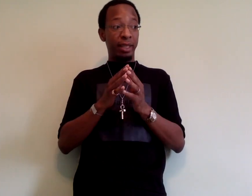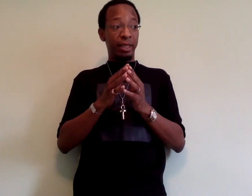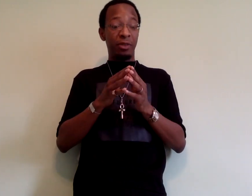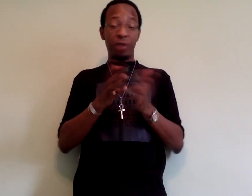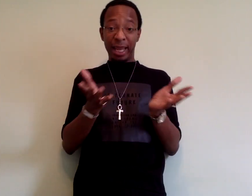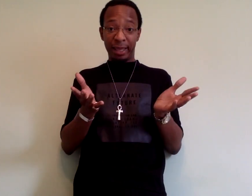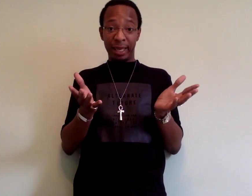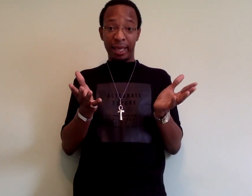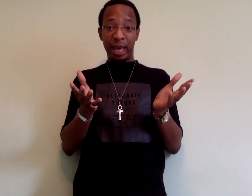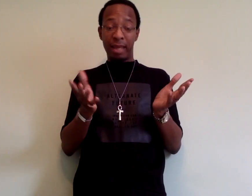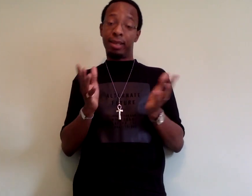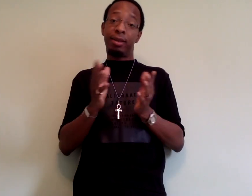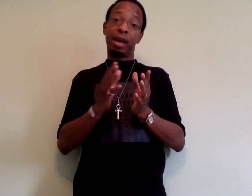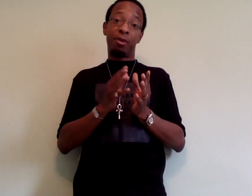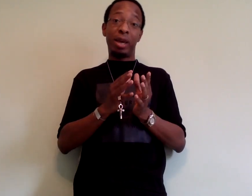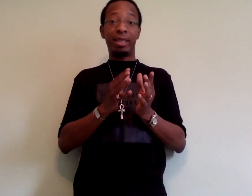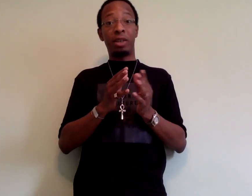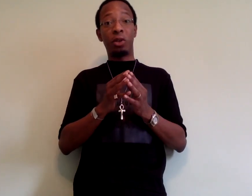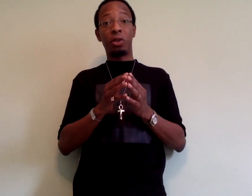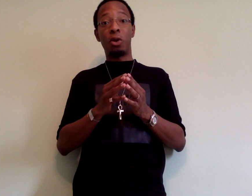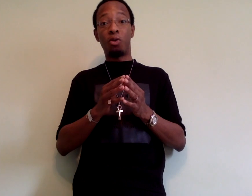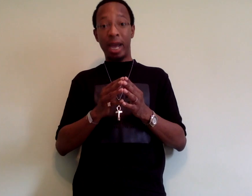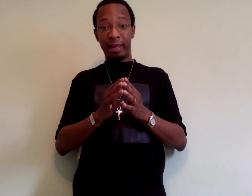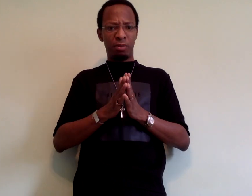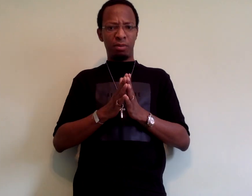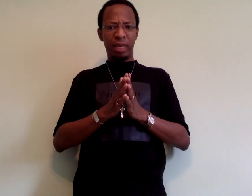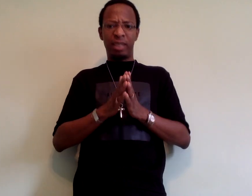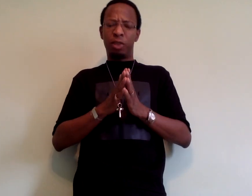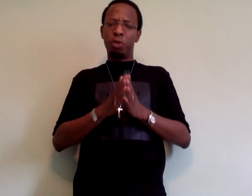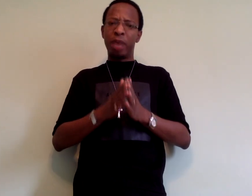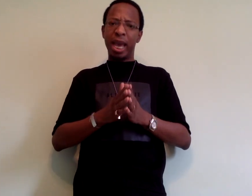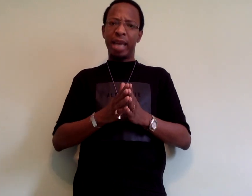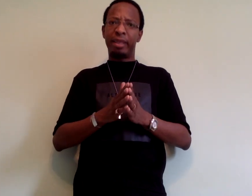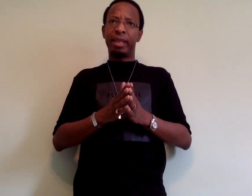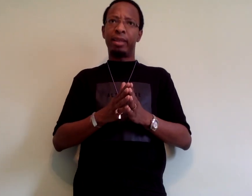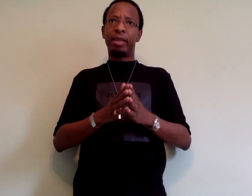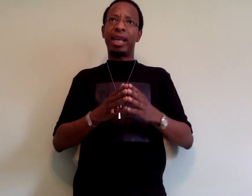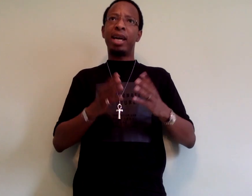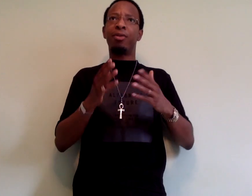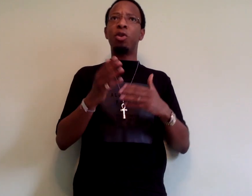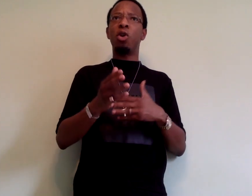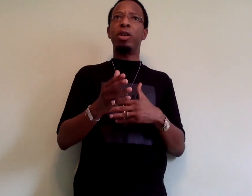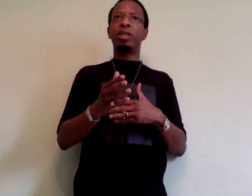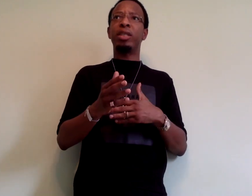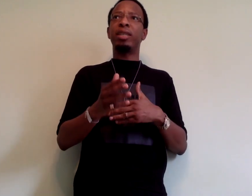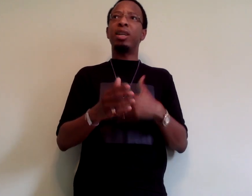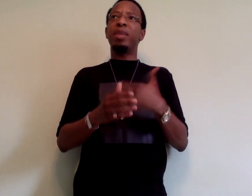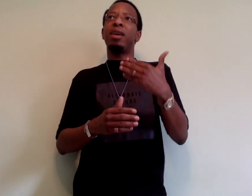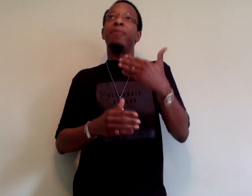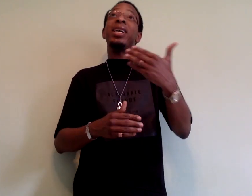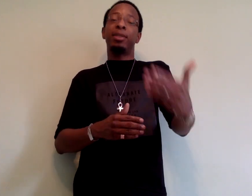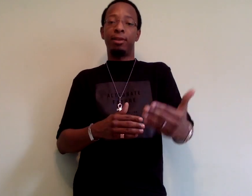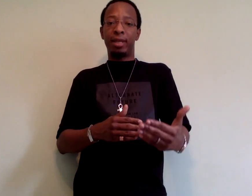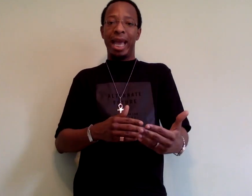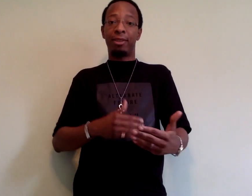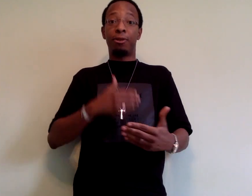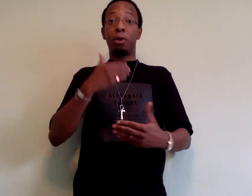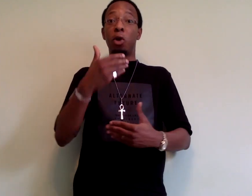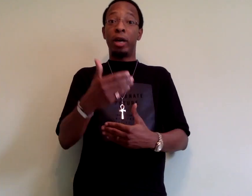frankly, I think there are a lot of ways it can also go right. It's too bad that that kind of cause is coming in a vessel as flawed